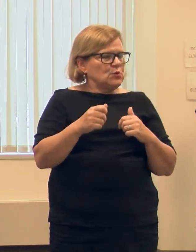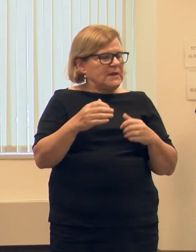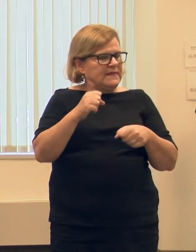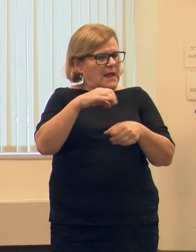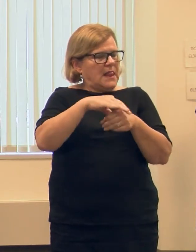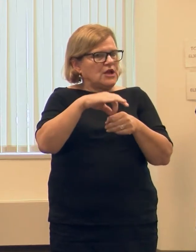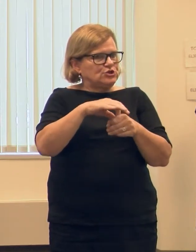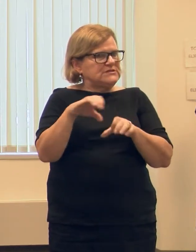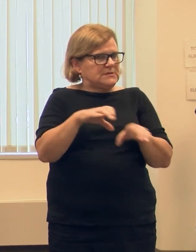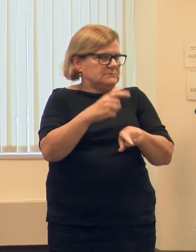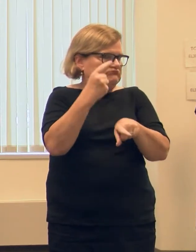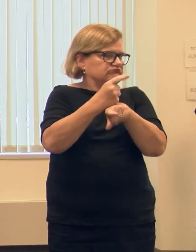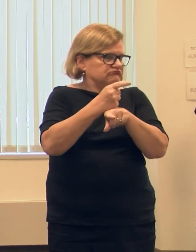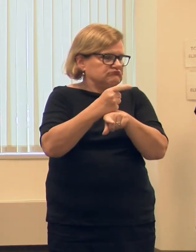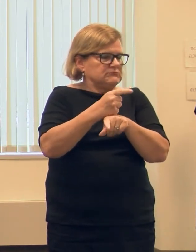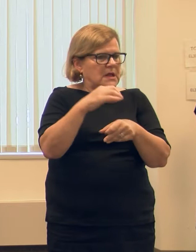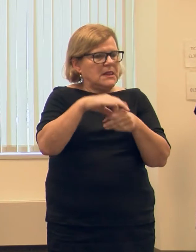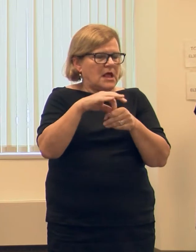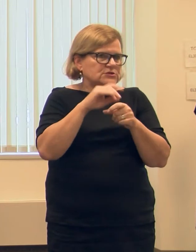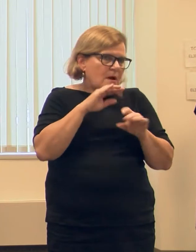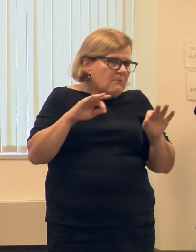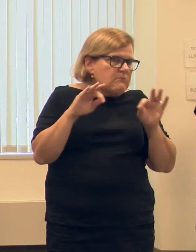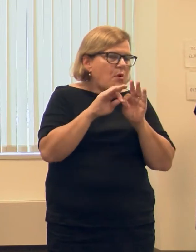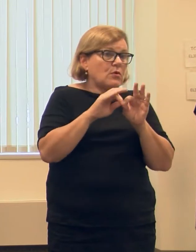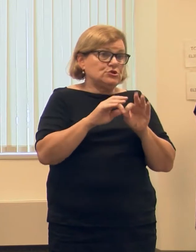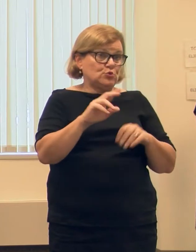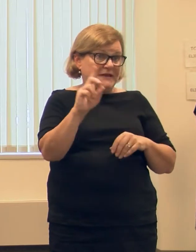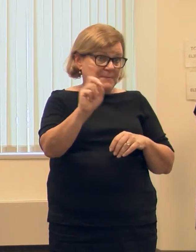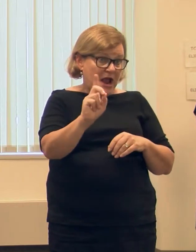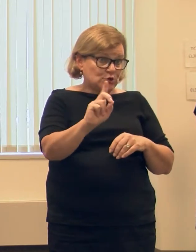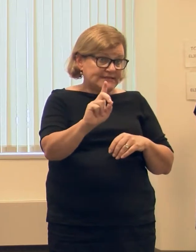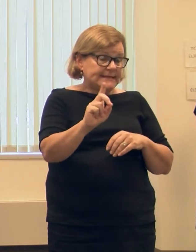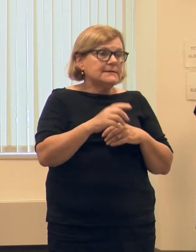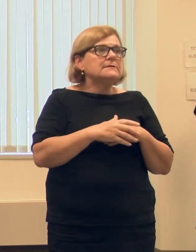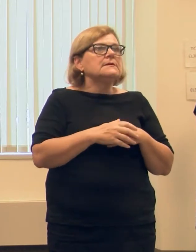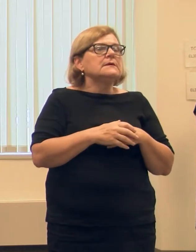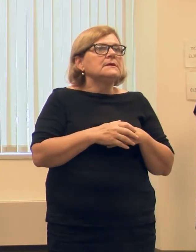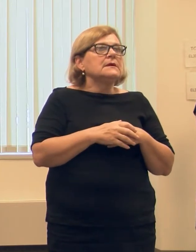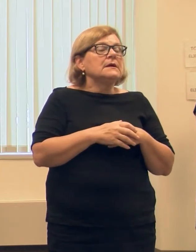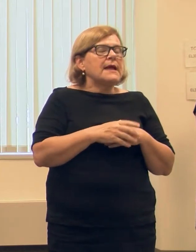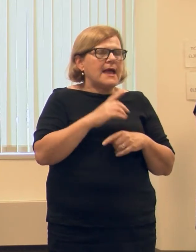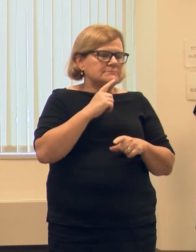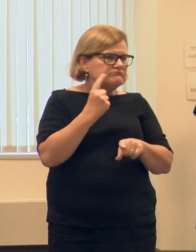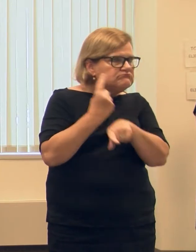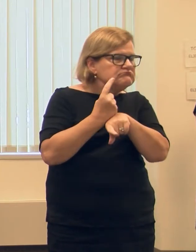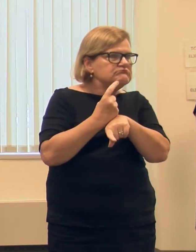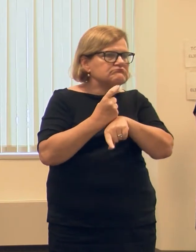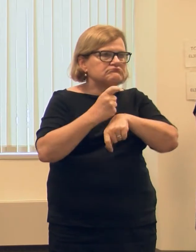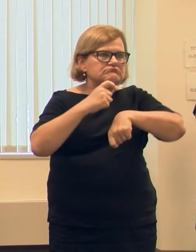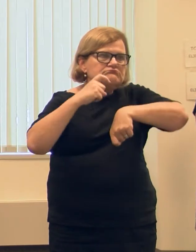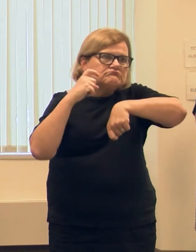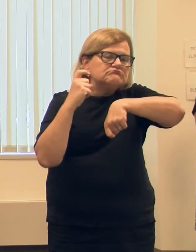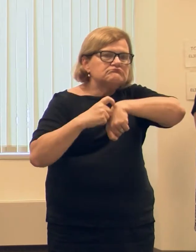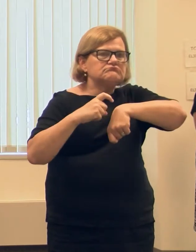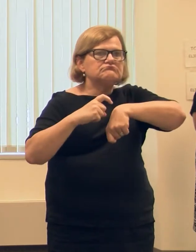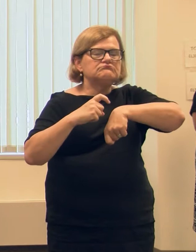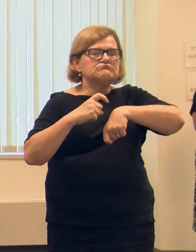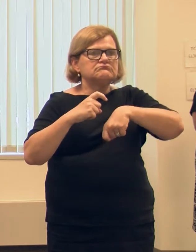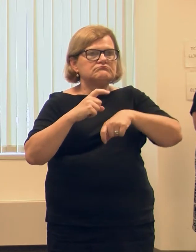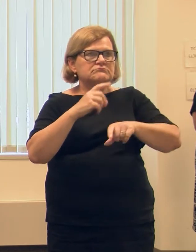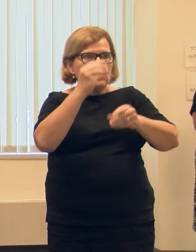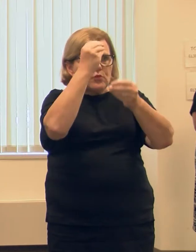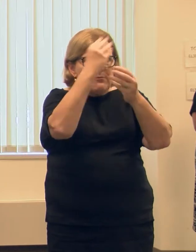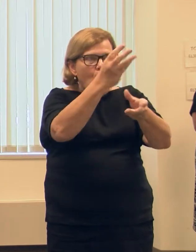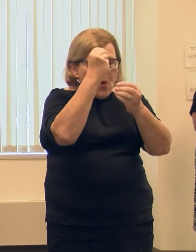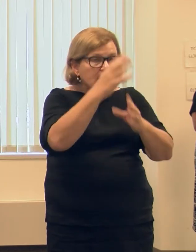get these elections done right. Elections are vital to our democracy. And the timely and accurate reporting of those elections